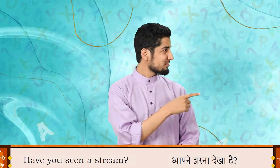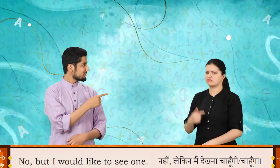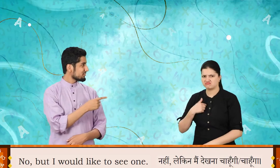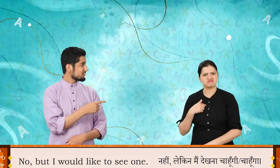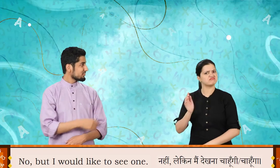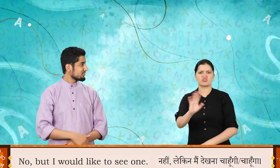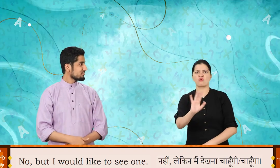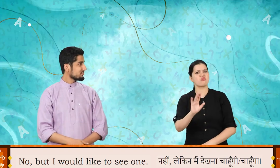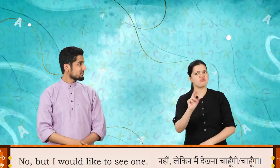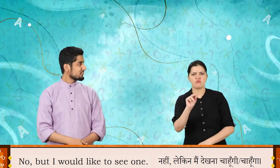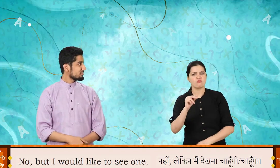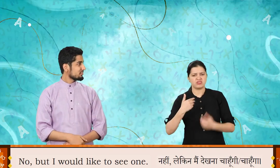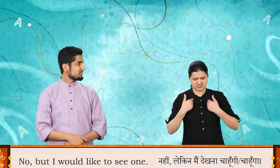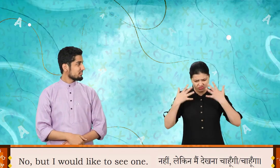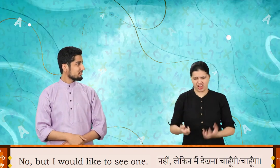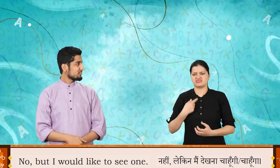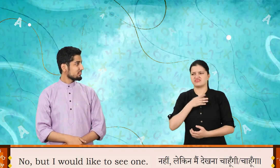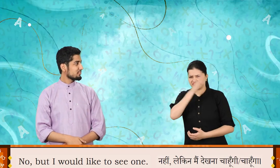No. But I would like to see one.